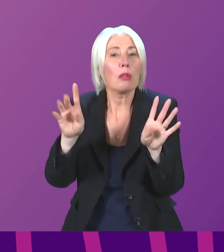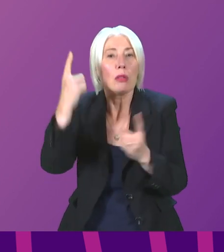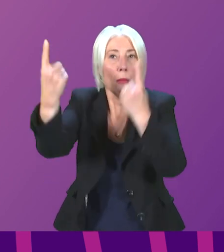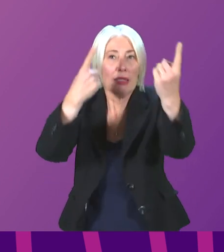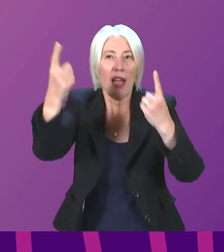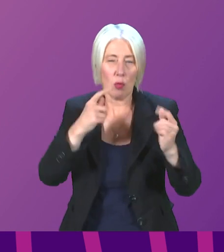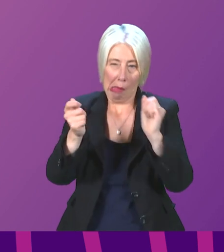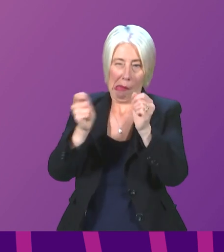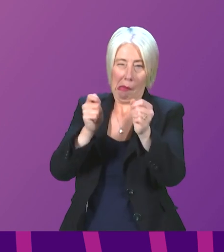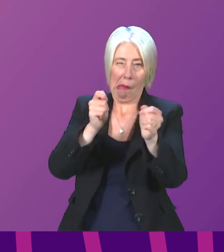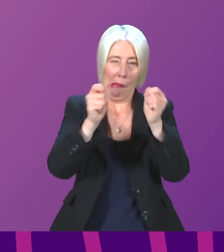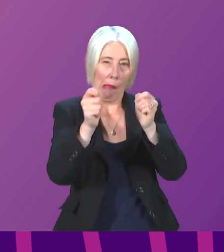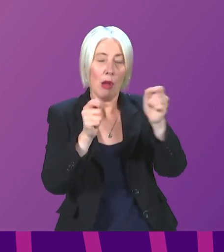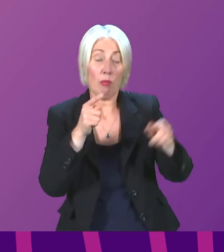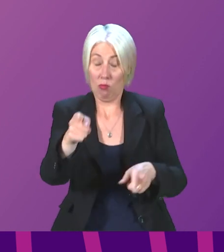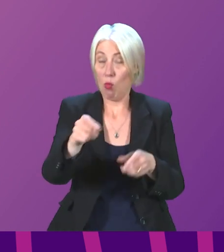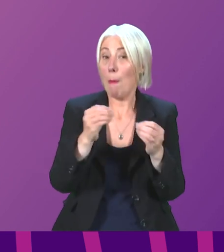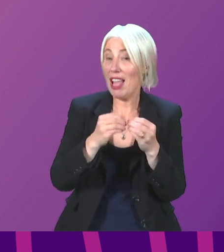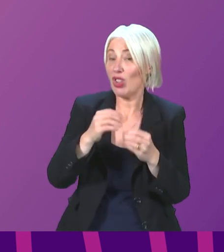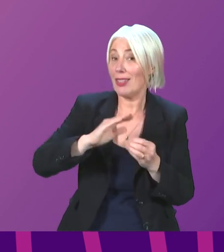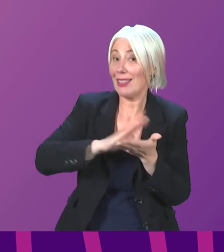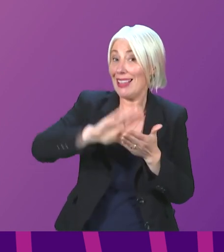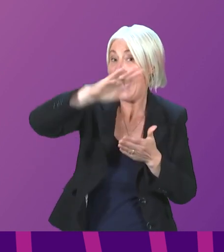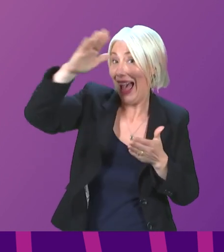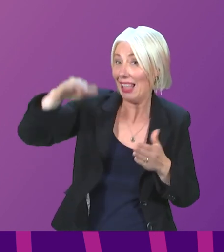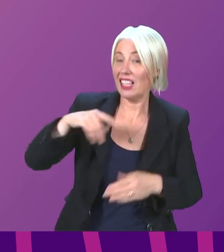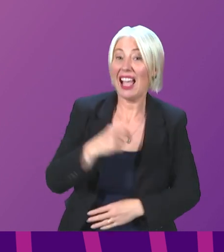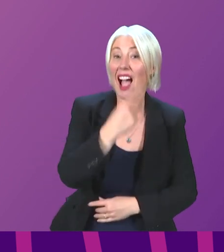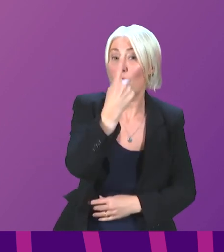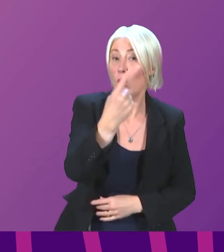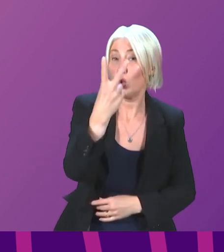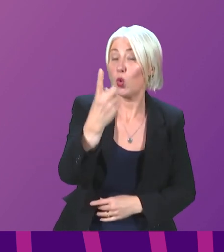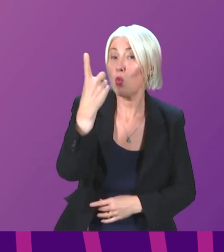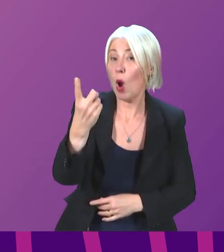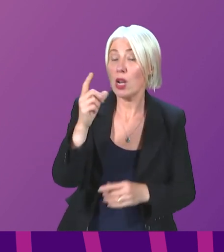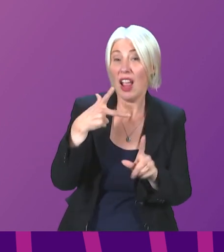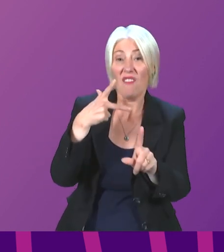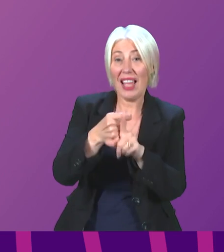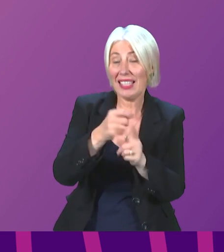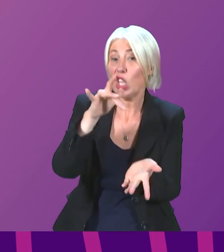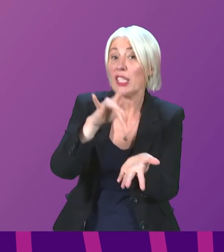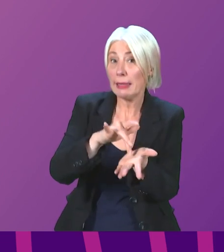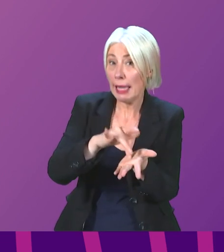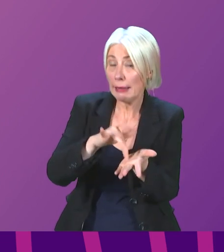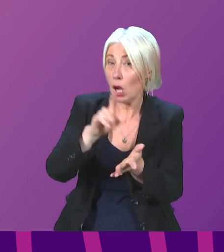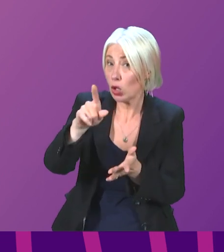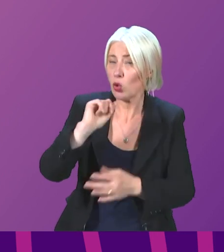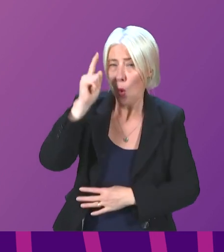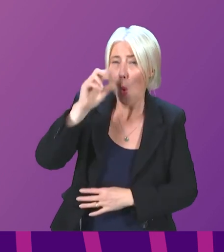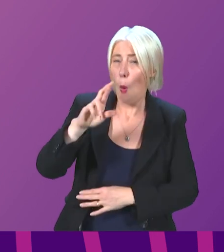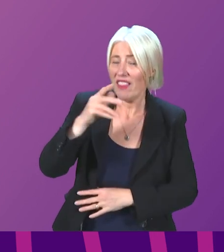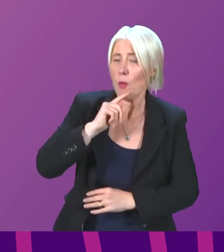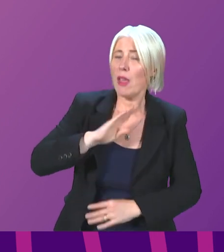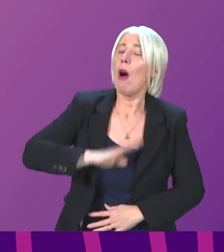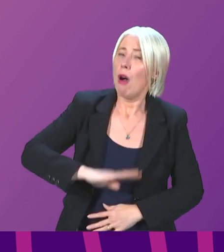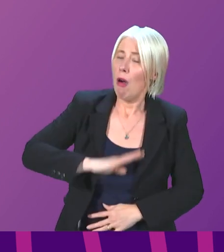their programme accordingly. He mentioned Highland alone. Highland has 121 vaccination centres, so I hope that gives some level of assurance to